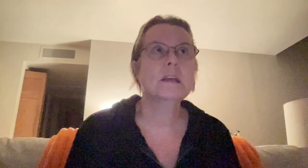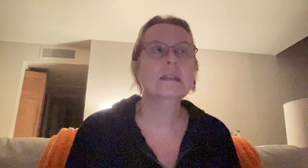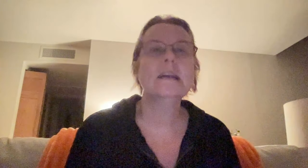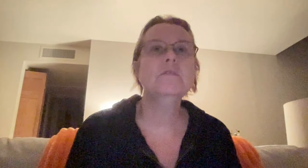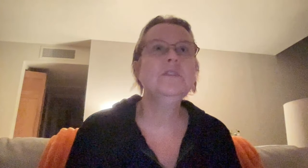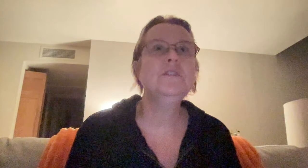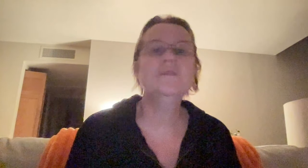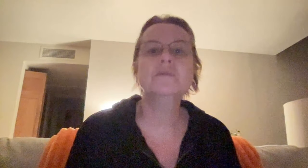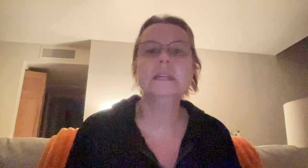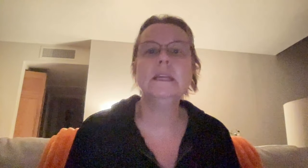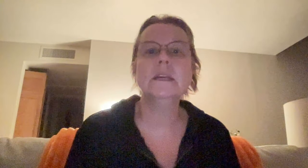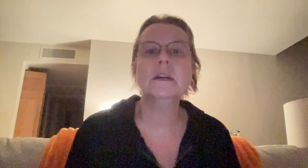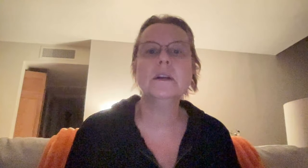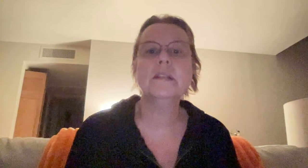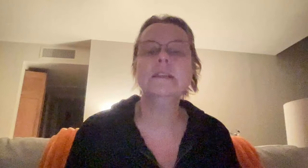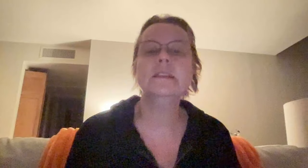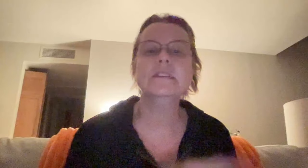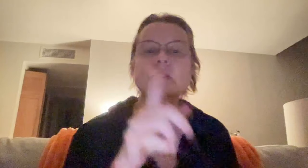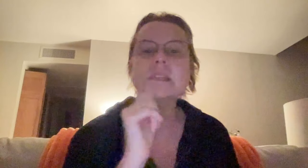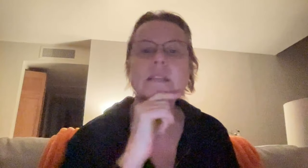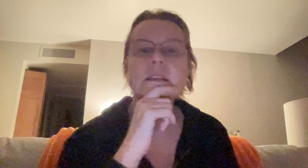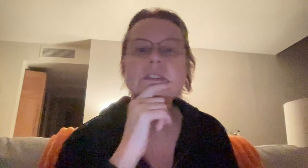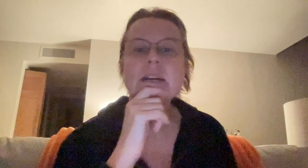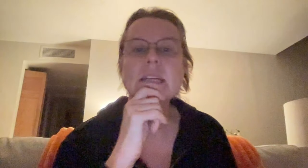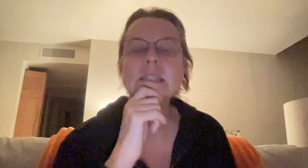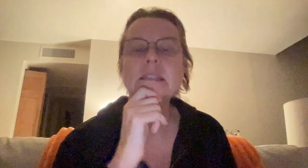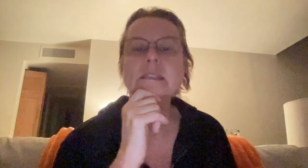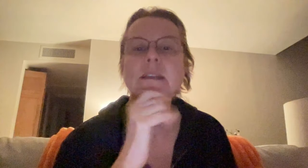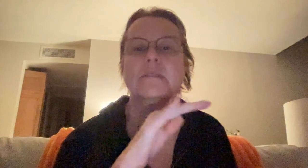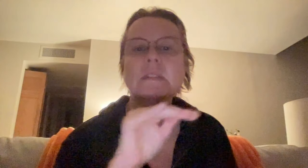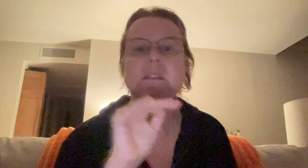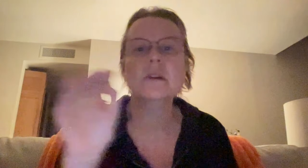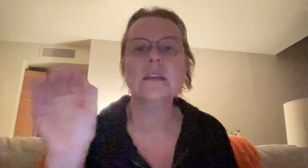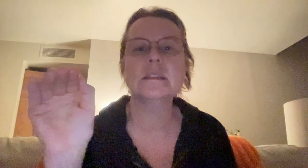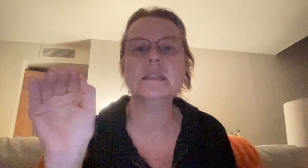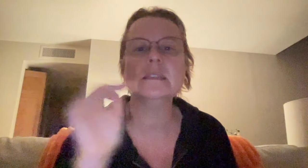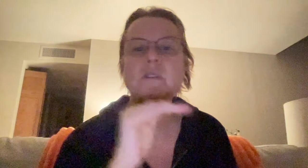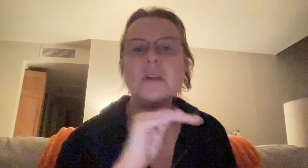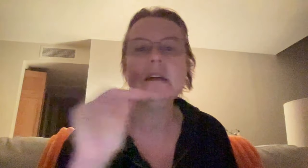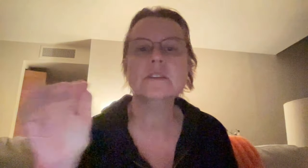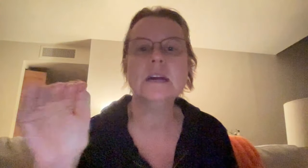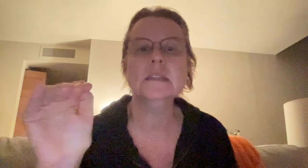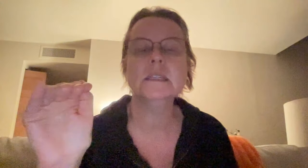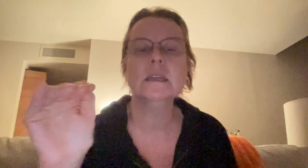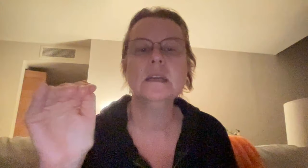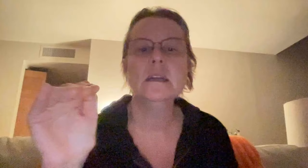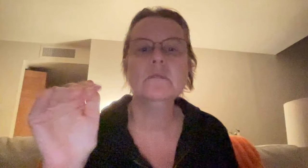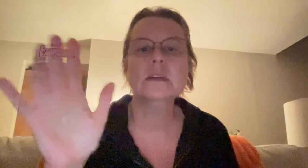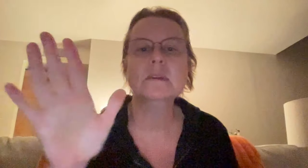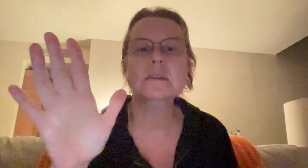Like, I don't usually hear, and the interesting thing is you guys, and this is definitely so I could see this soul contract. We'll talk about